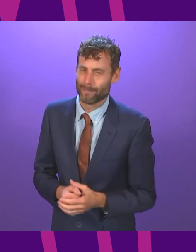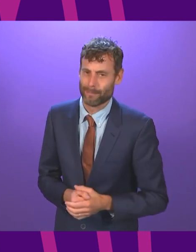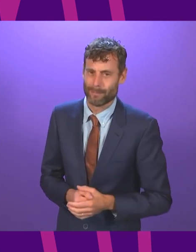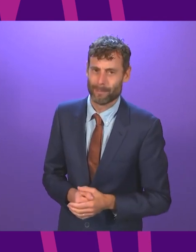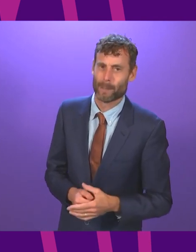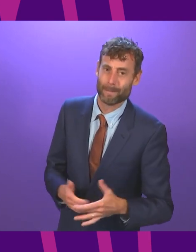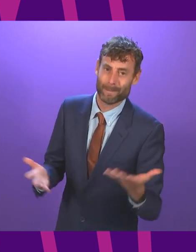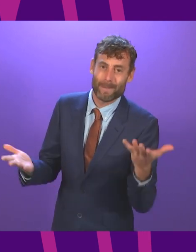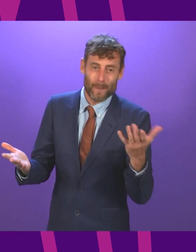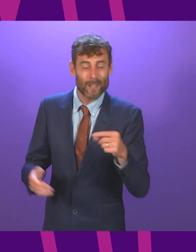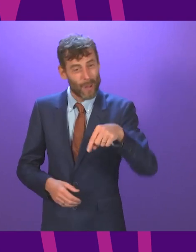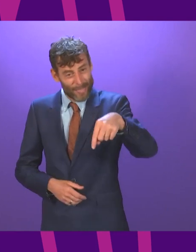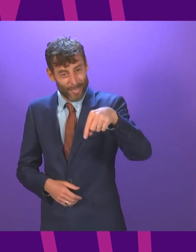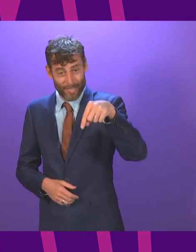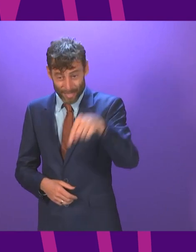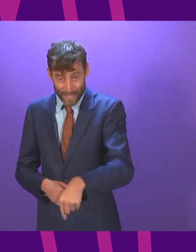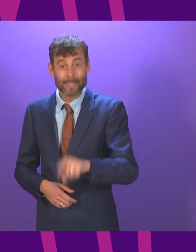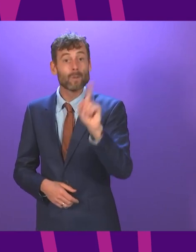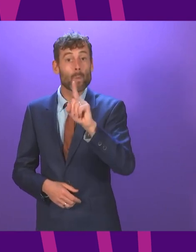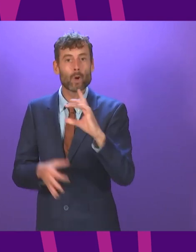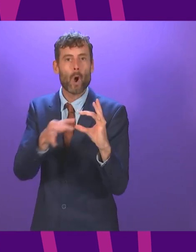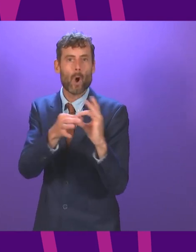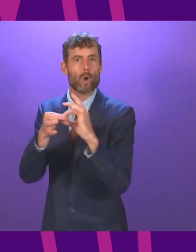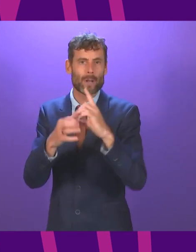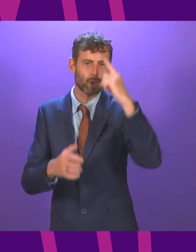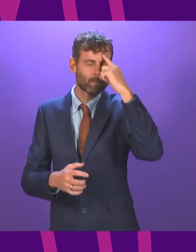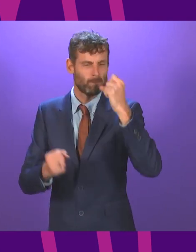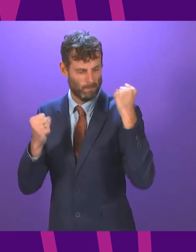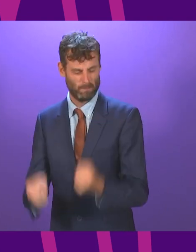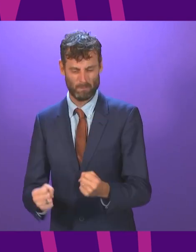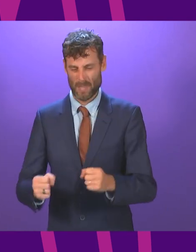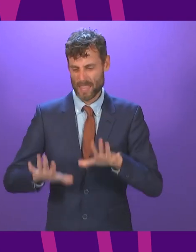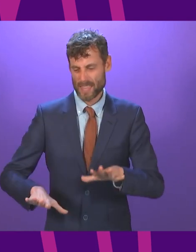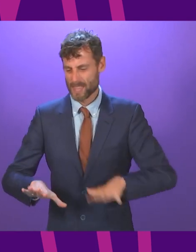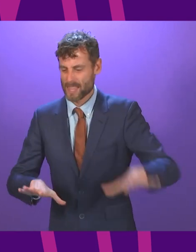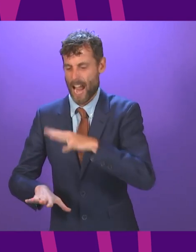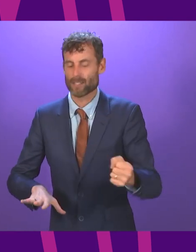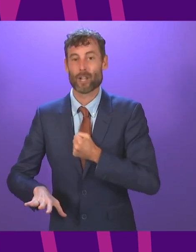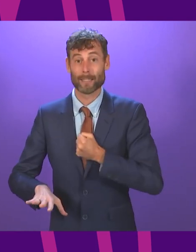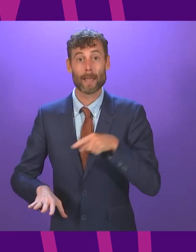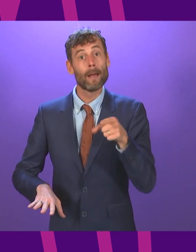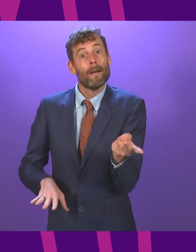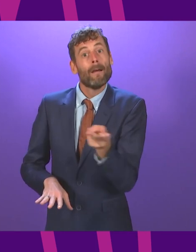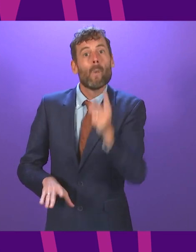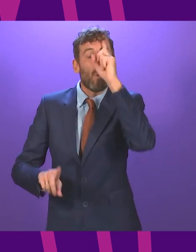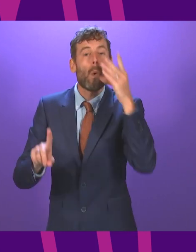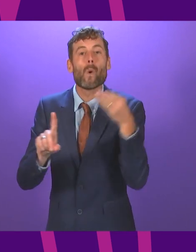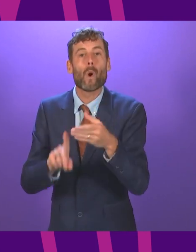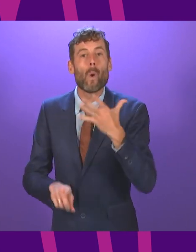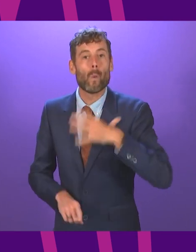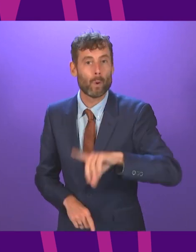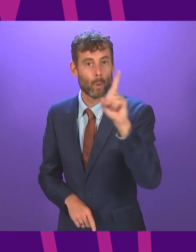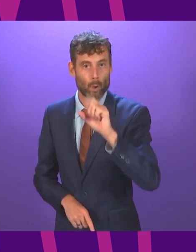And this is a nationalist coalition with one overriding goal, separating Scotland from the United Kingdom.